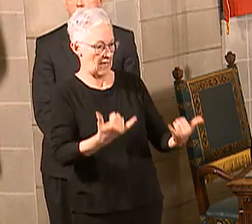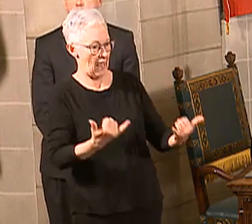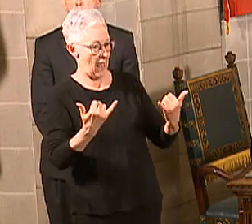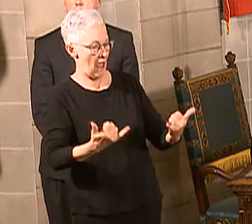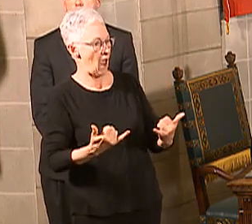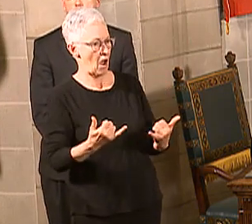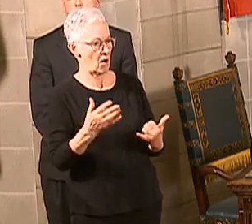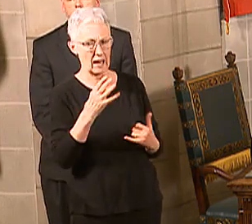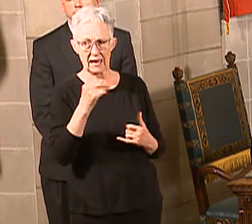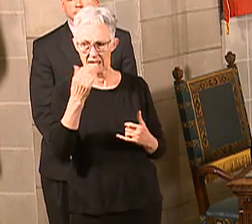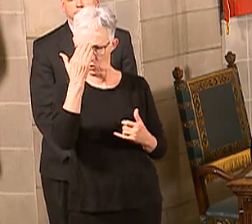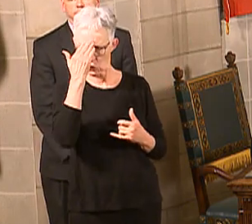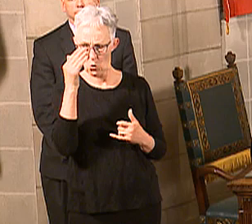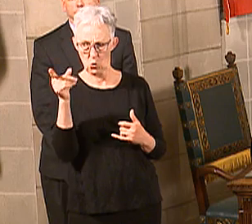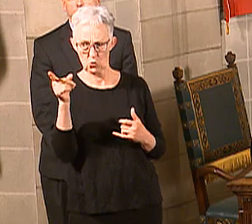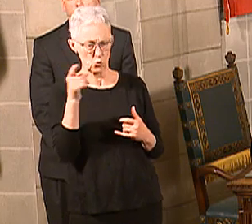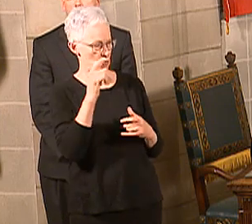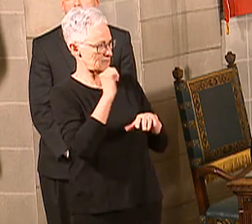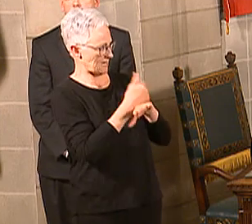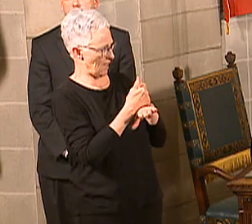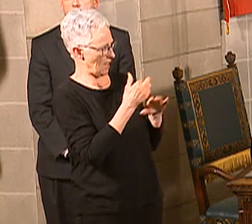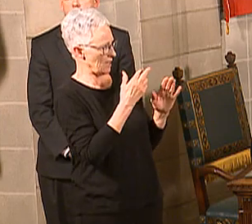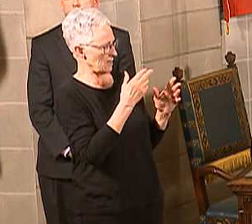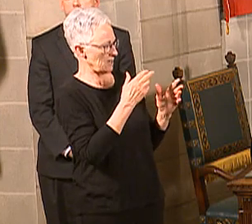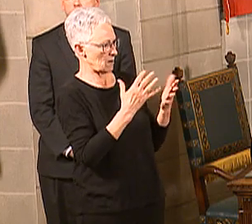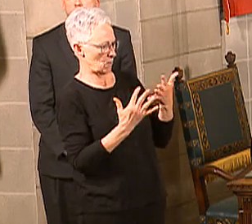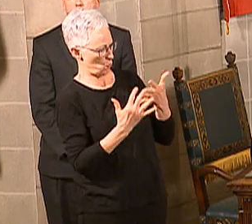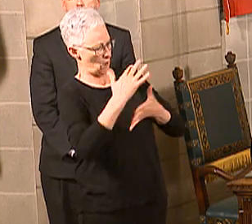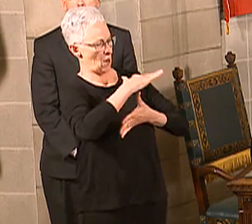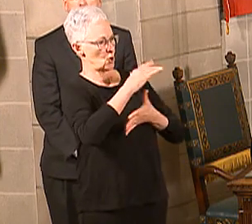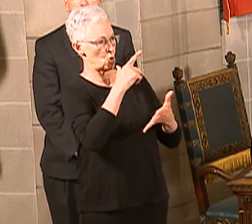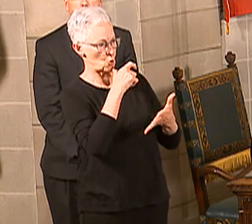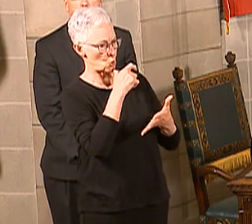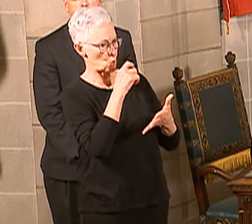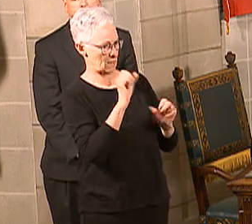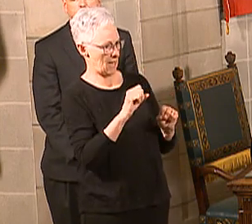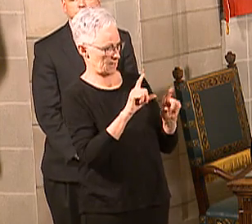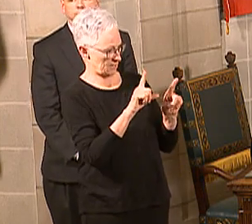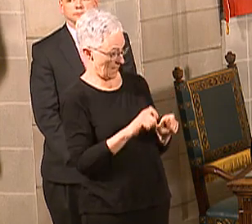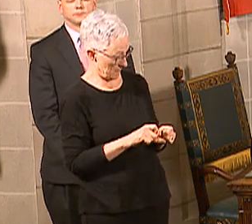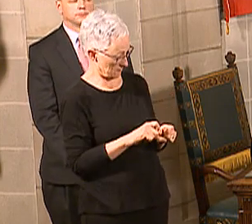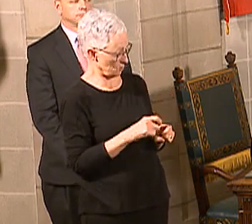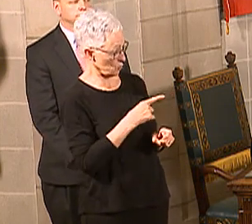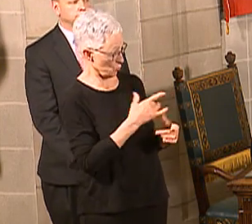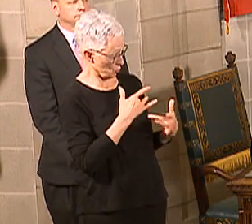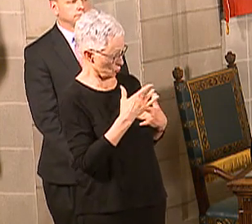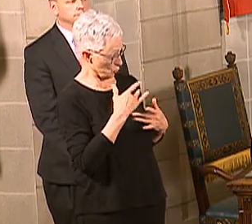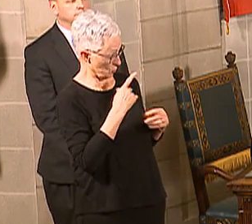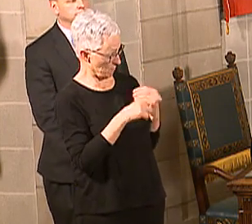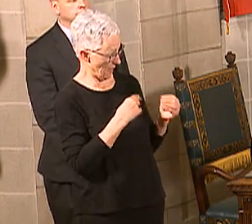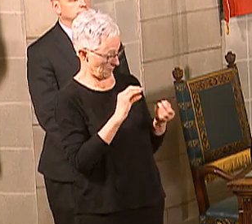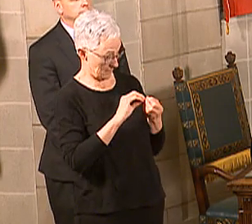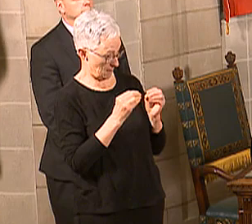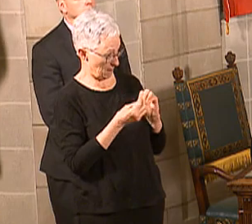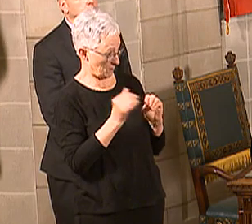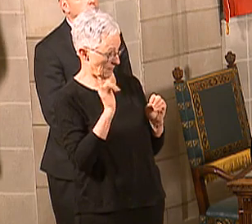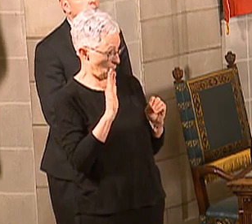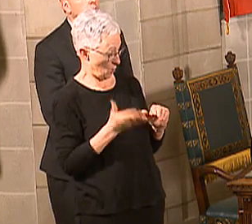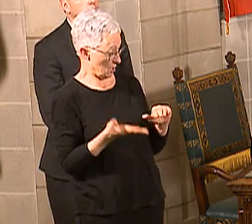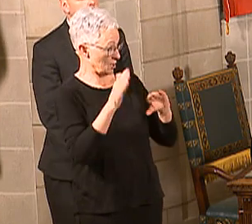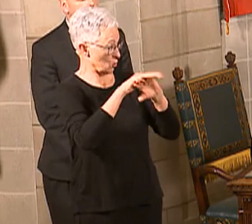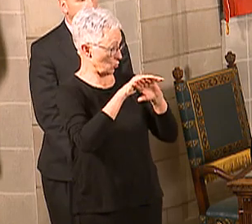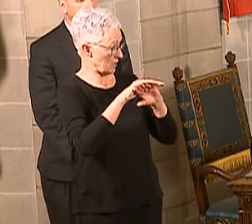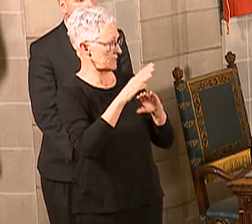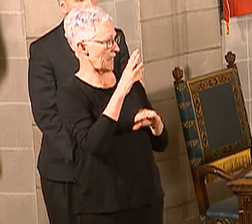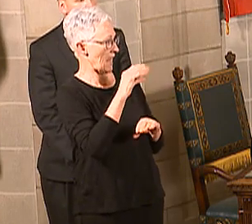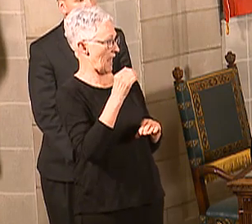those restrictions, but at the point where you guys know you can start to test the general public, is there that concern? The question is, is there